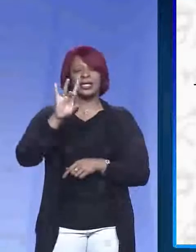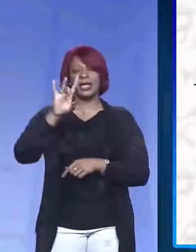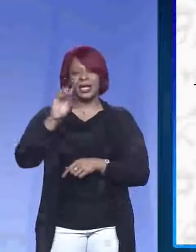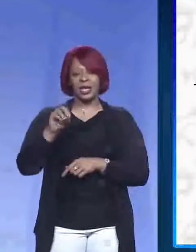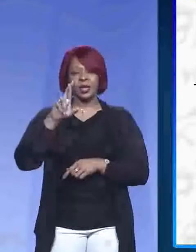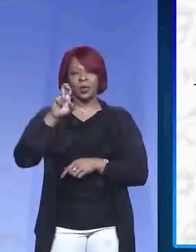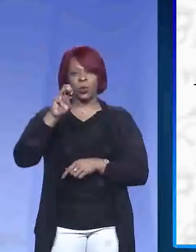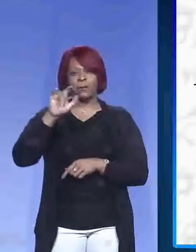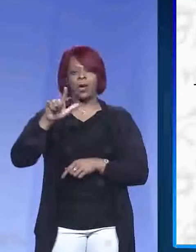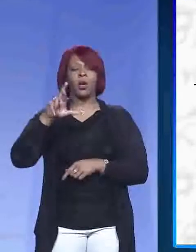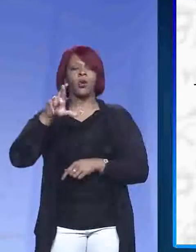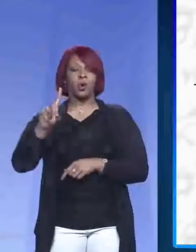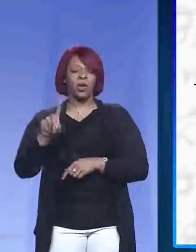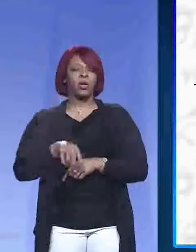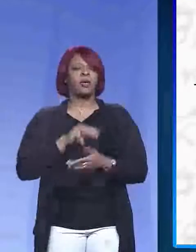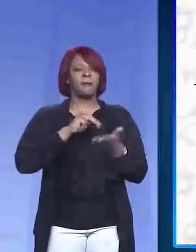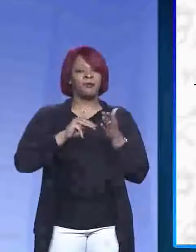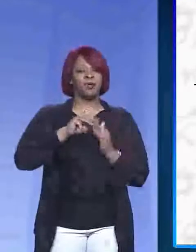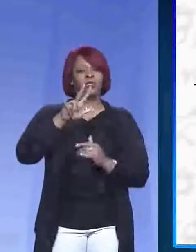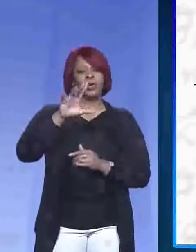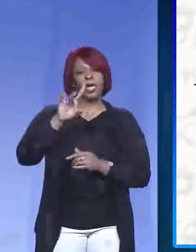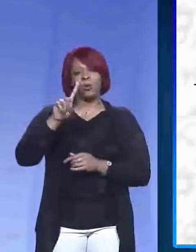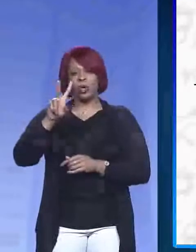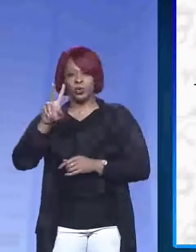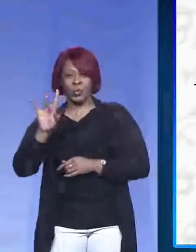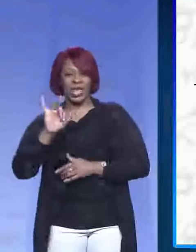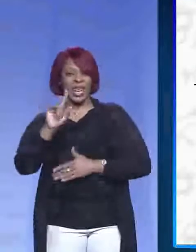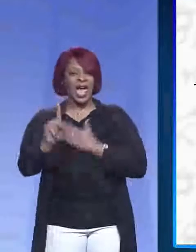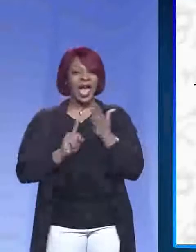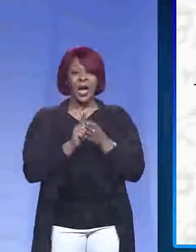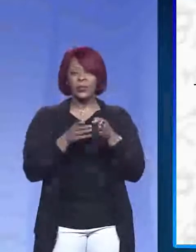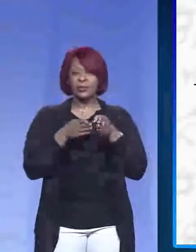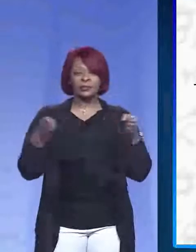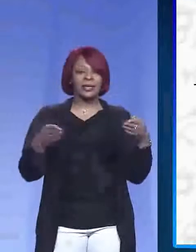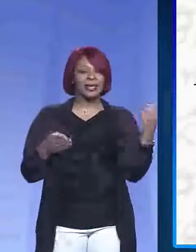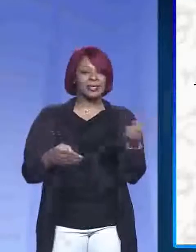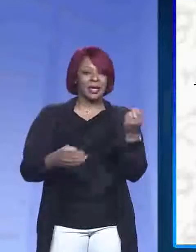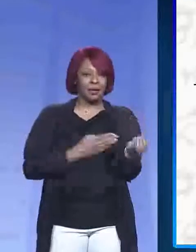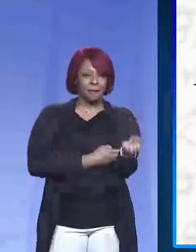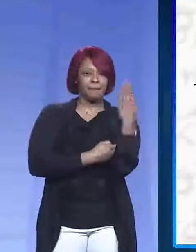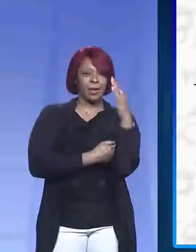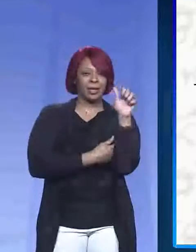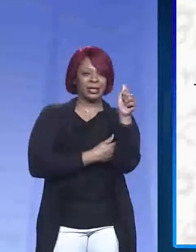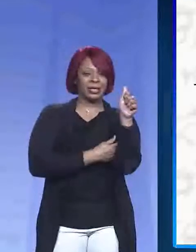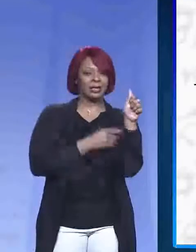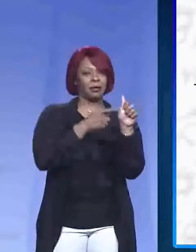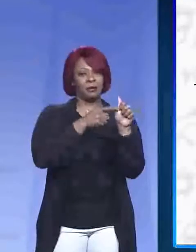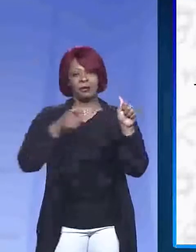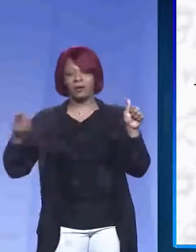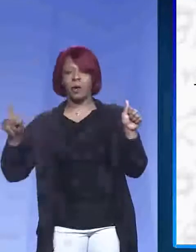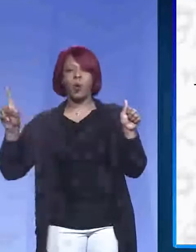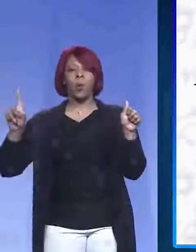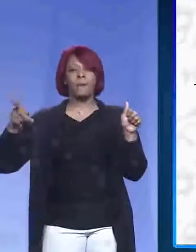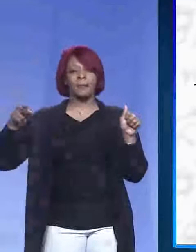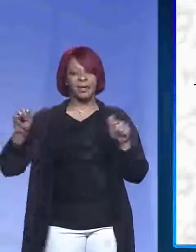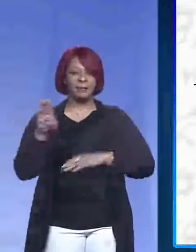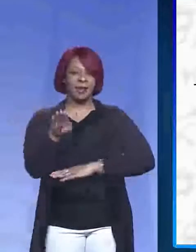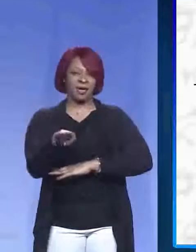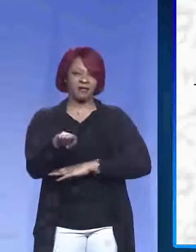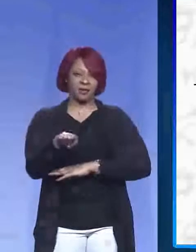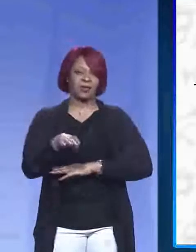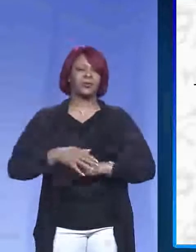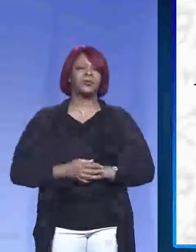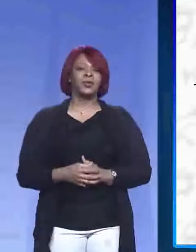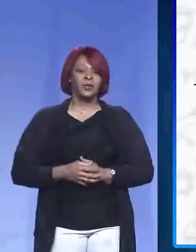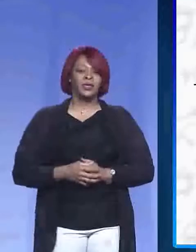Memphis 38128. So the hours would be on Saturday morning from 10 a.m. until 1 p.m. in the afternoon.